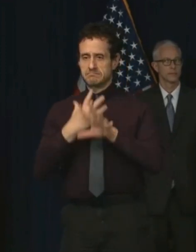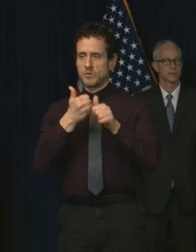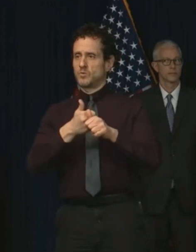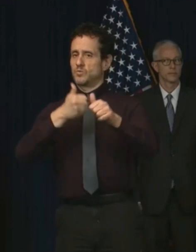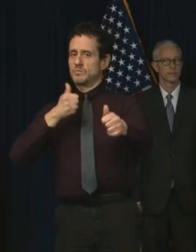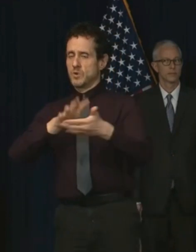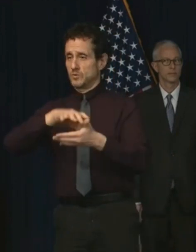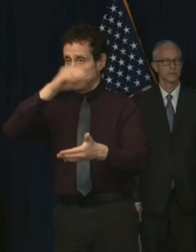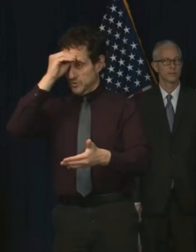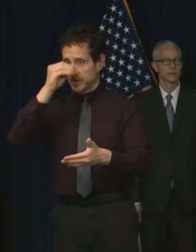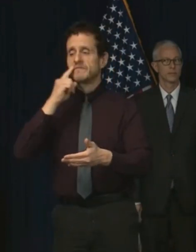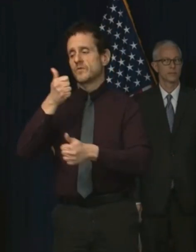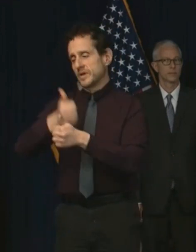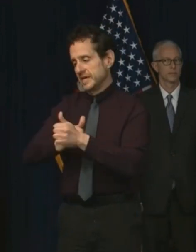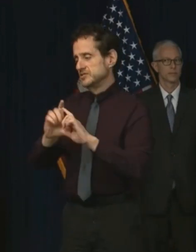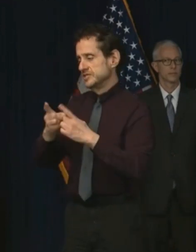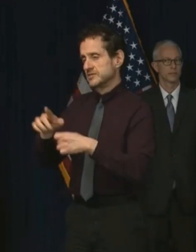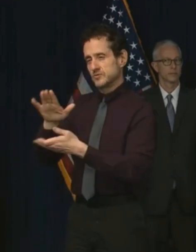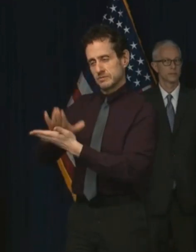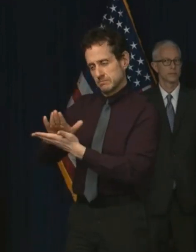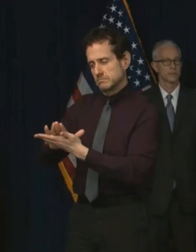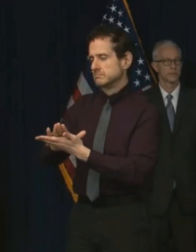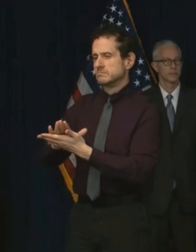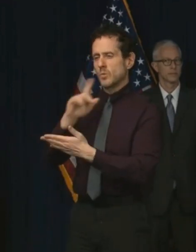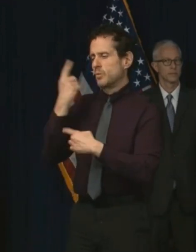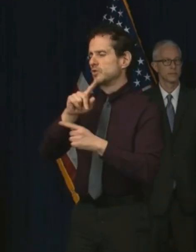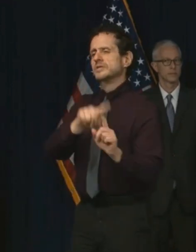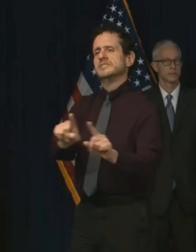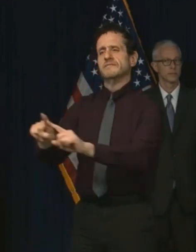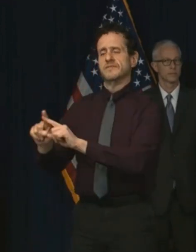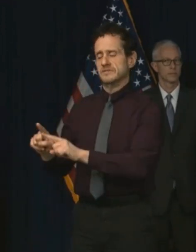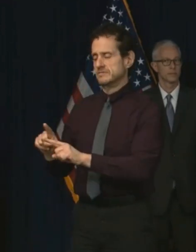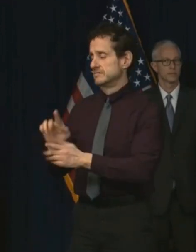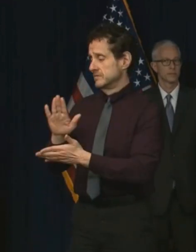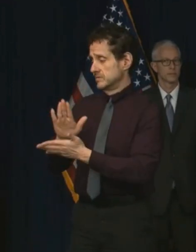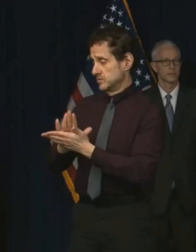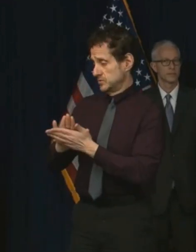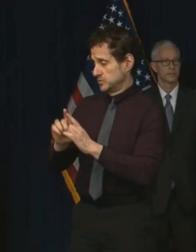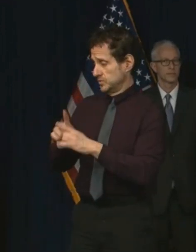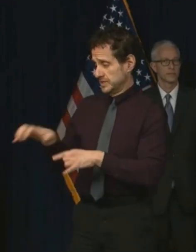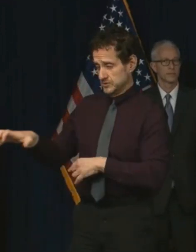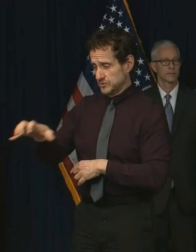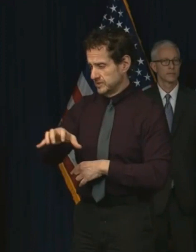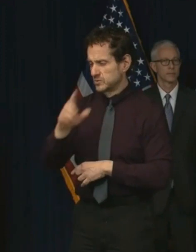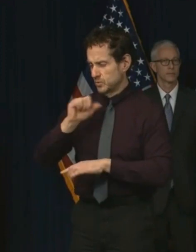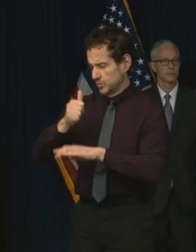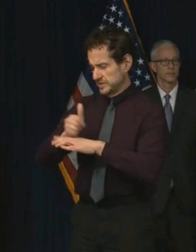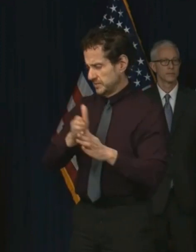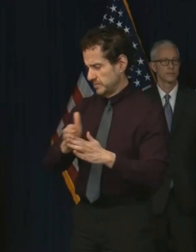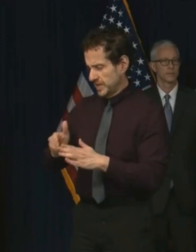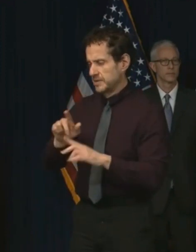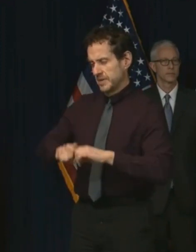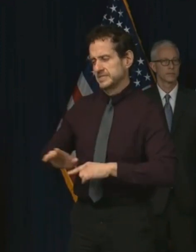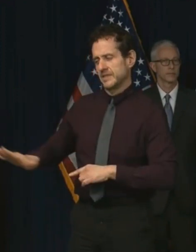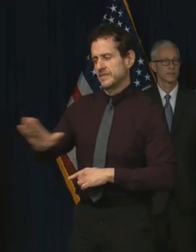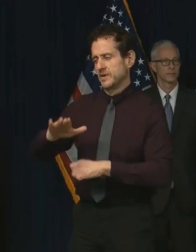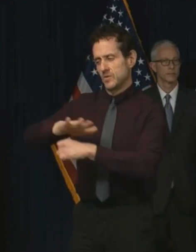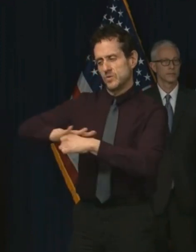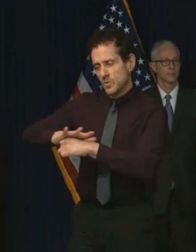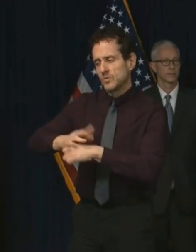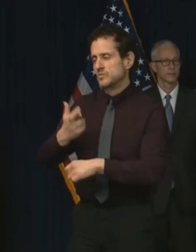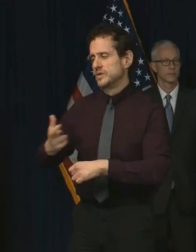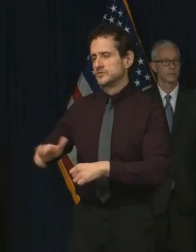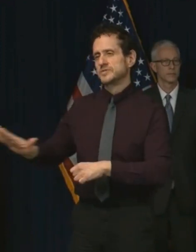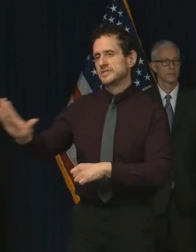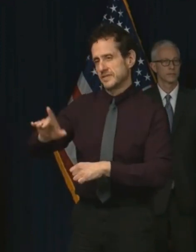every district and maybe even for every school. School districts will create plans based upon their local resources and their